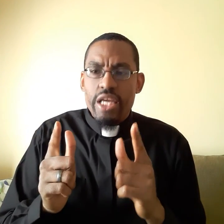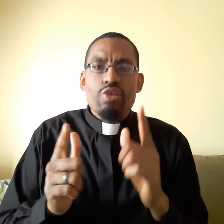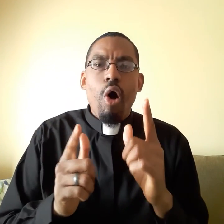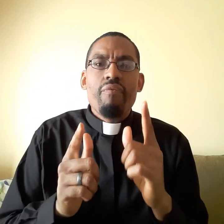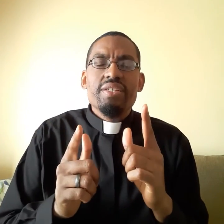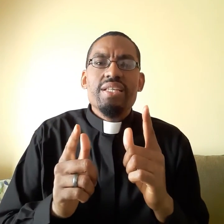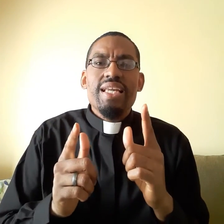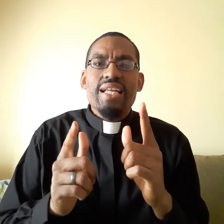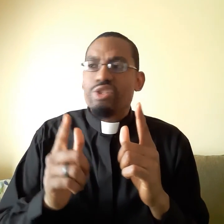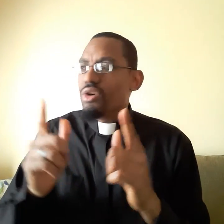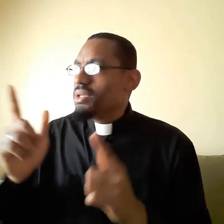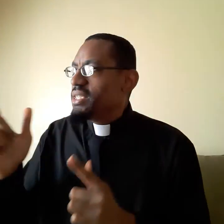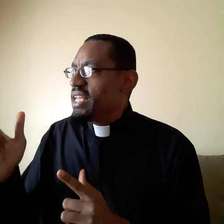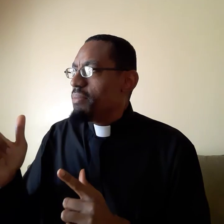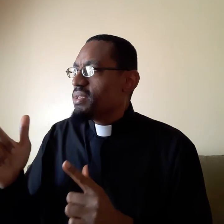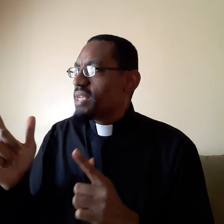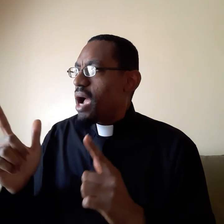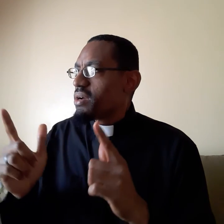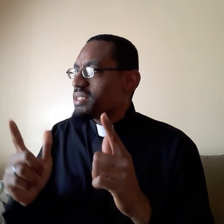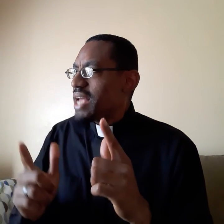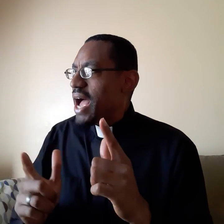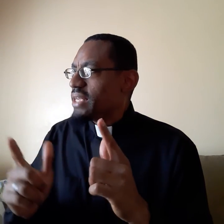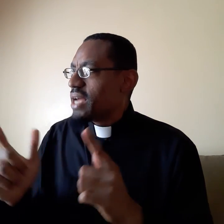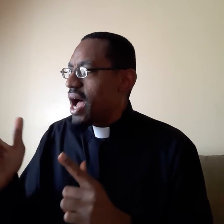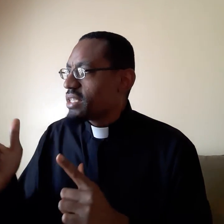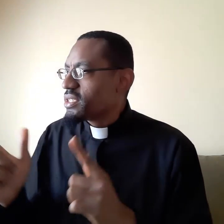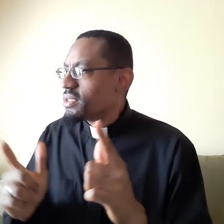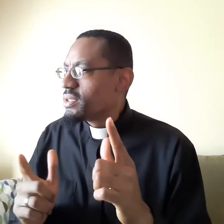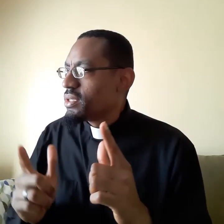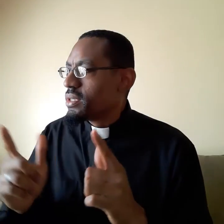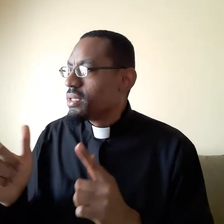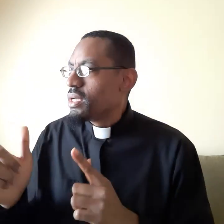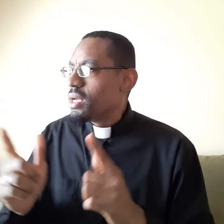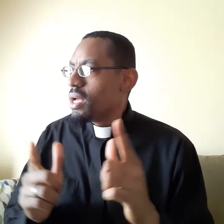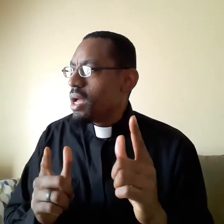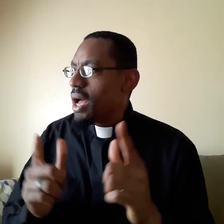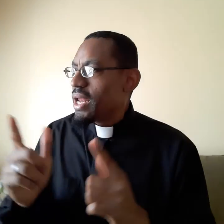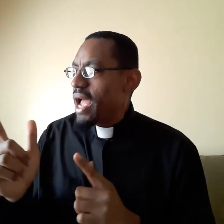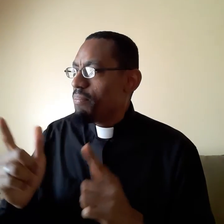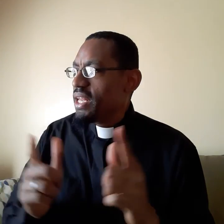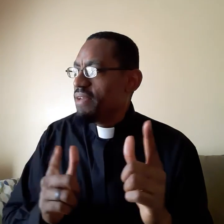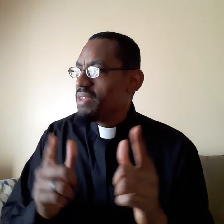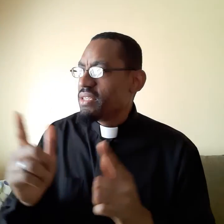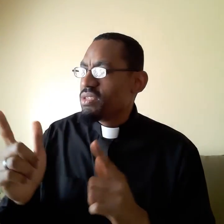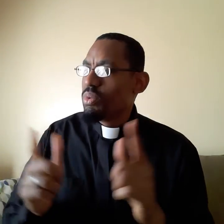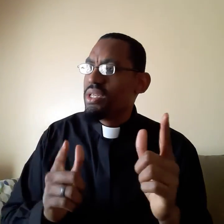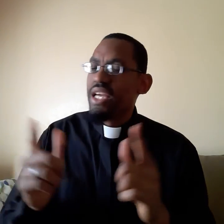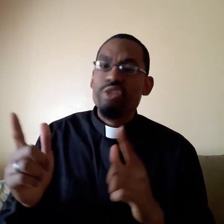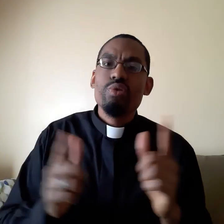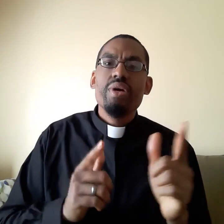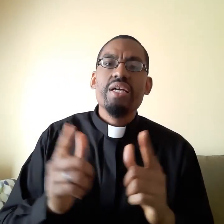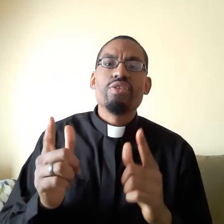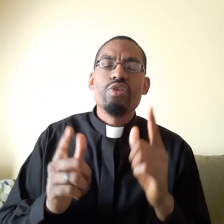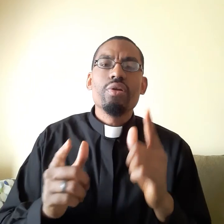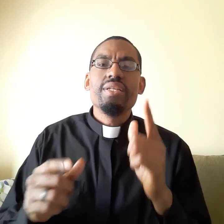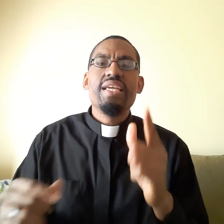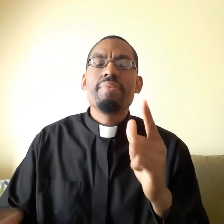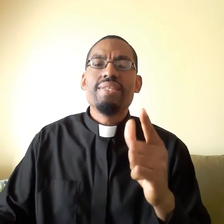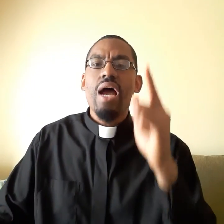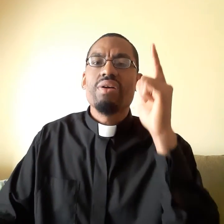it's obviously that certain demons are assigned to us. And I believe this is what the issue is. Certain demons are